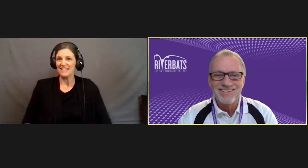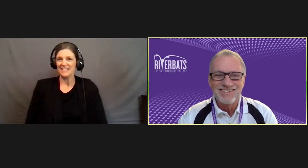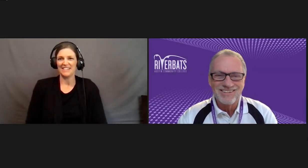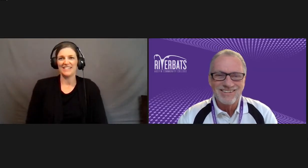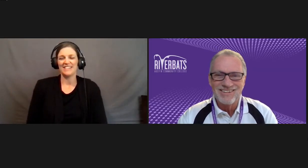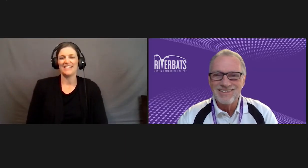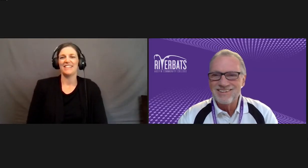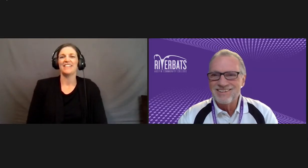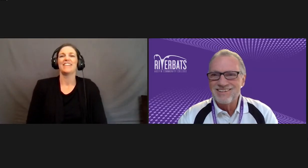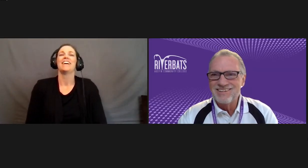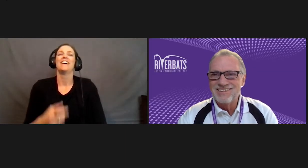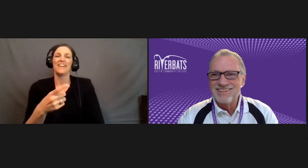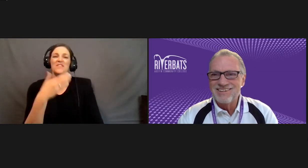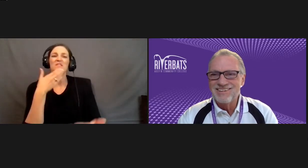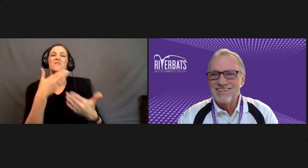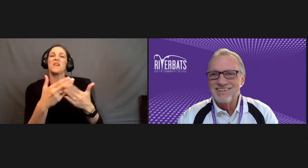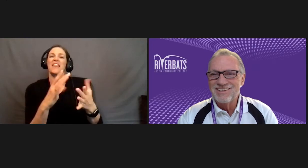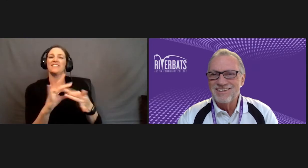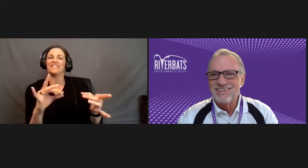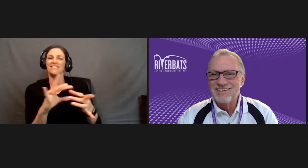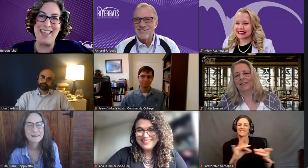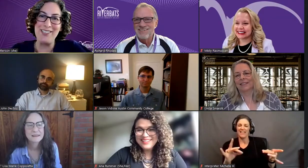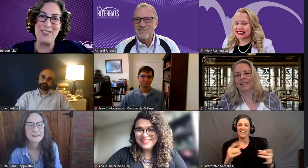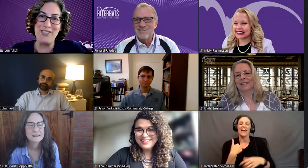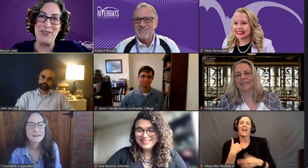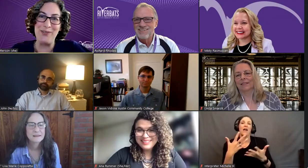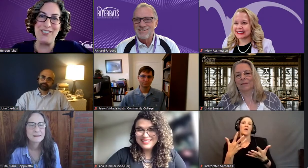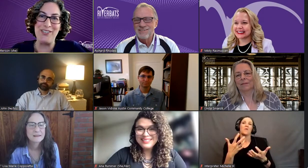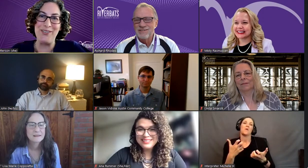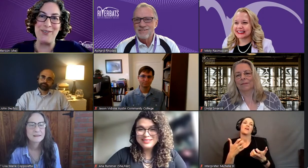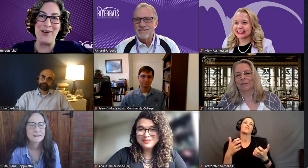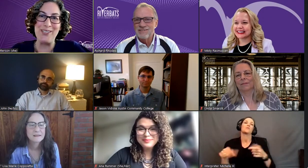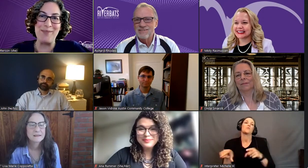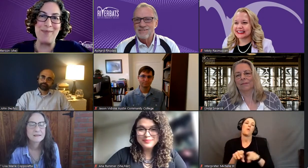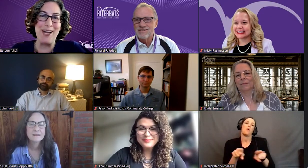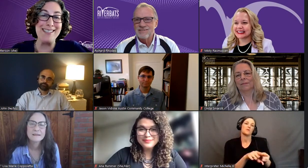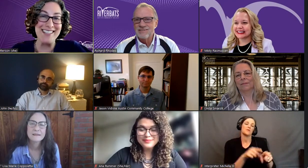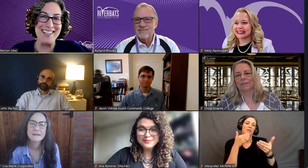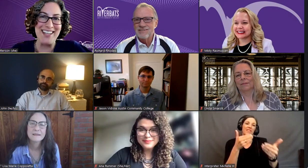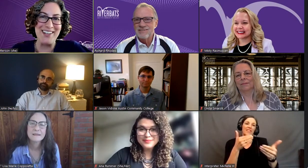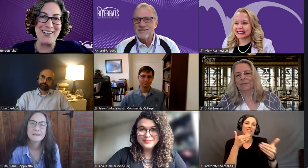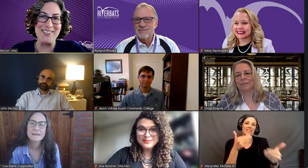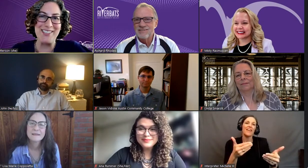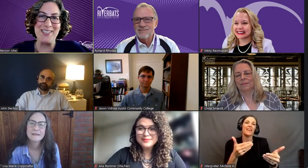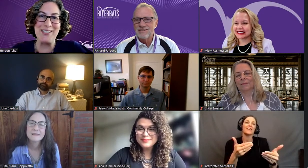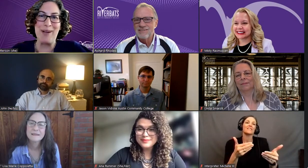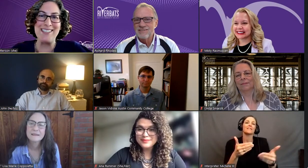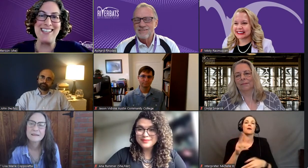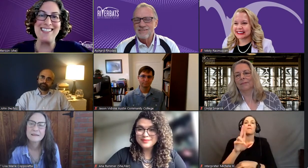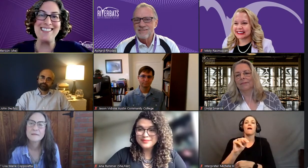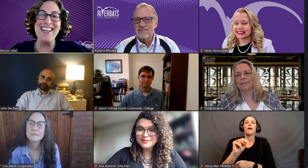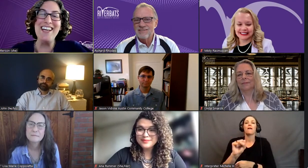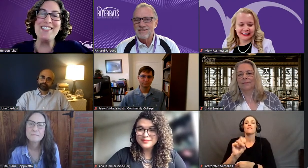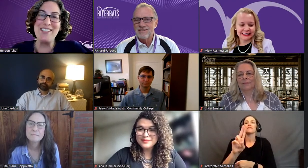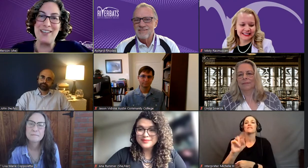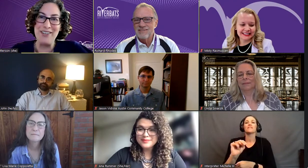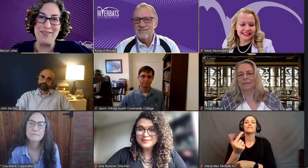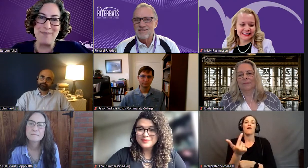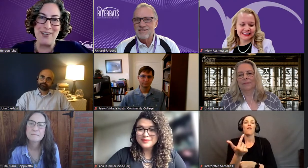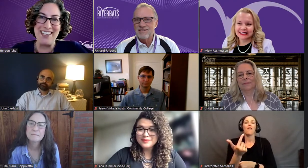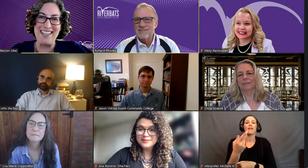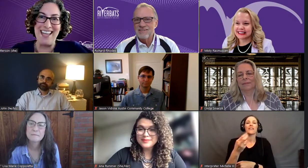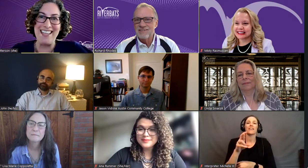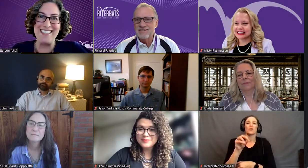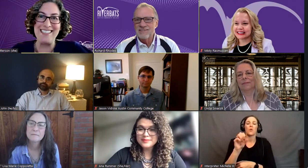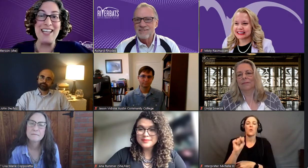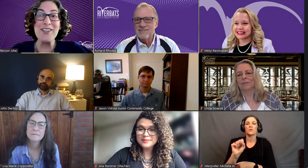Very well said, Dr. Rhodes, and I want to extend my thanks to to some unsung heroes in this process. Stephanie